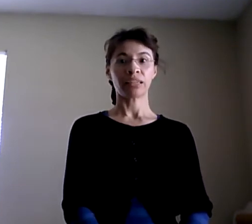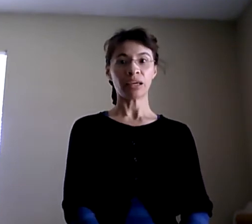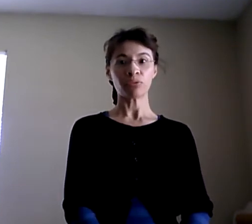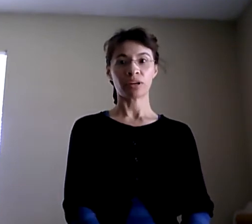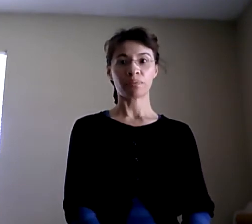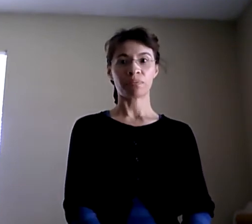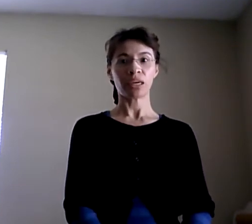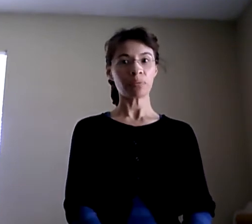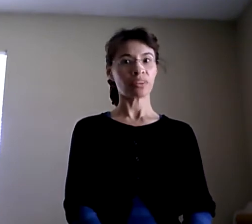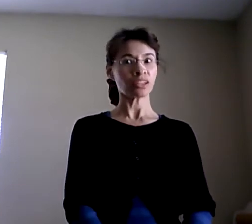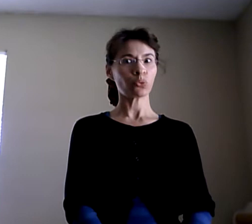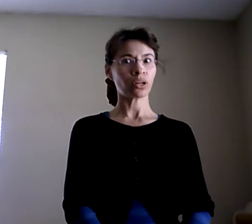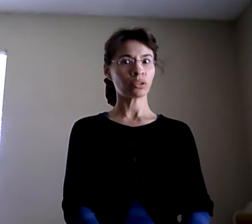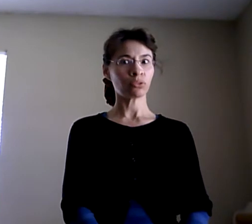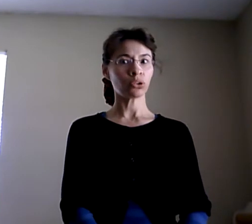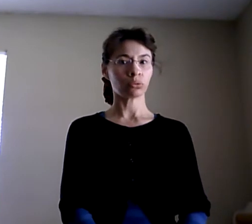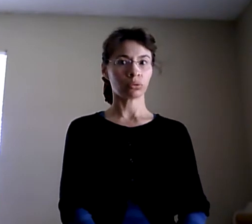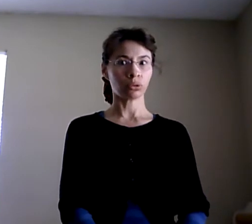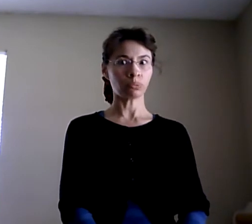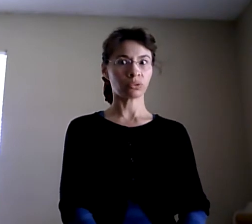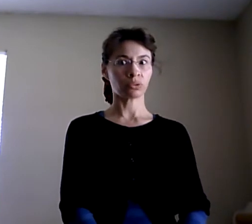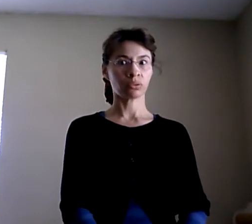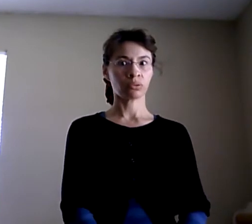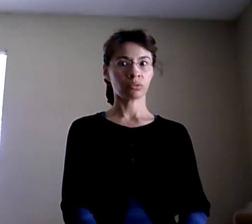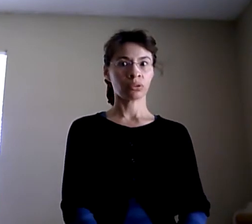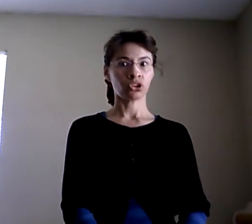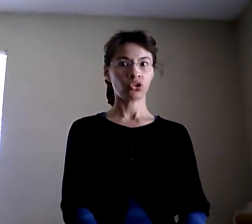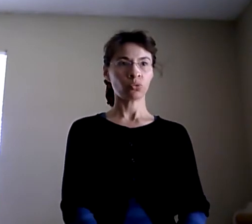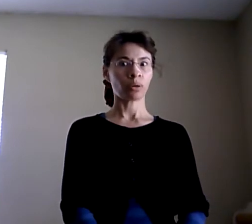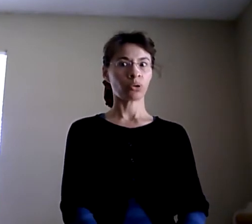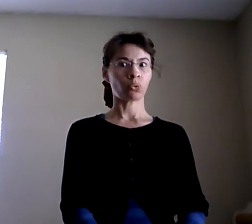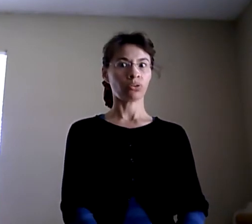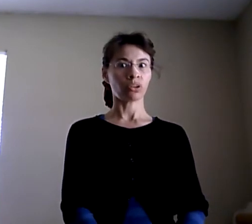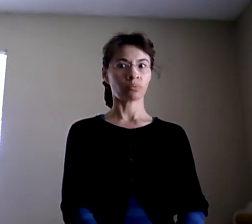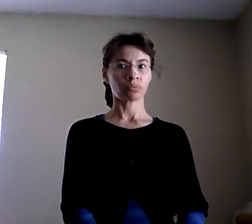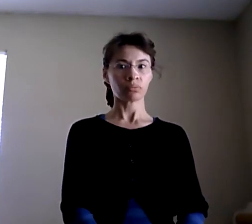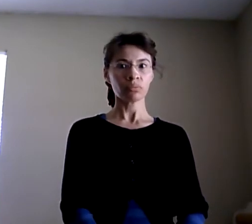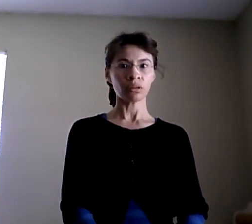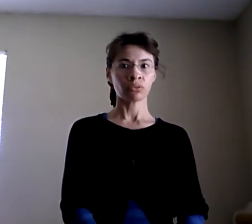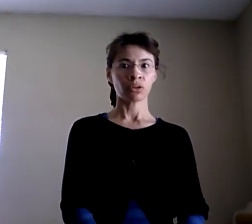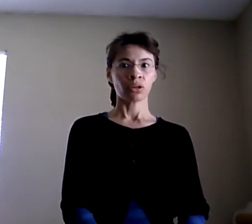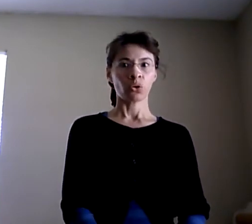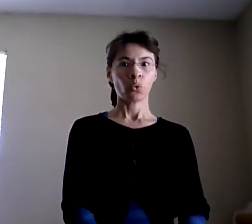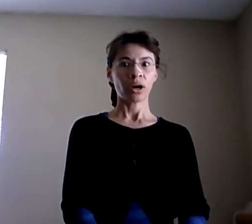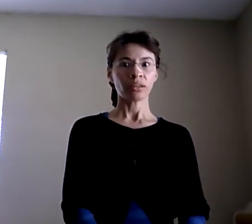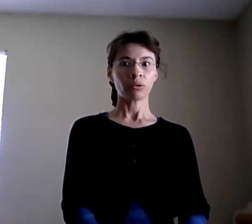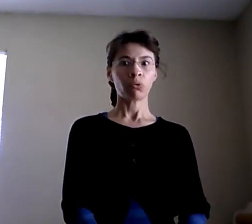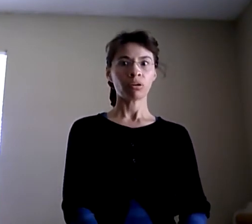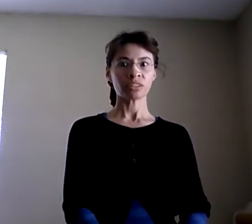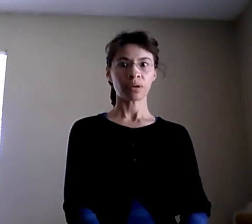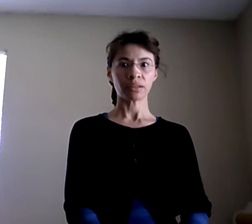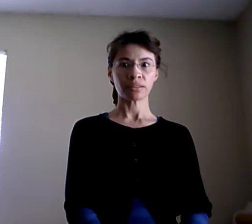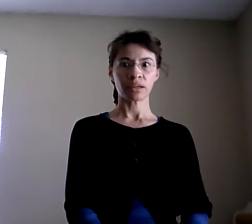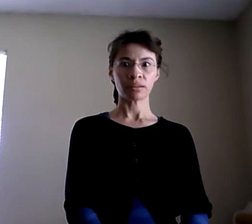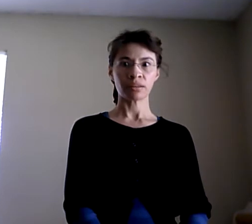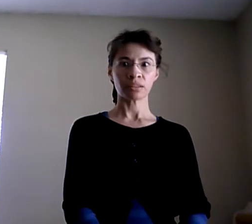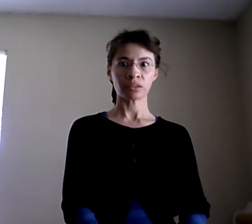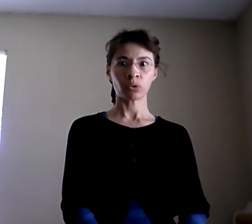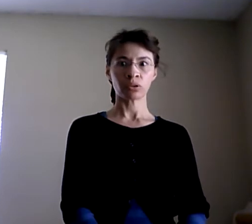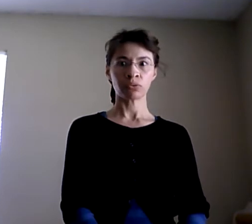a deaf friend, baby, that's wonderful news. Oops, you might be wondering. Why is the world saying that this is wonderful